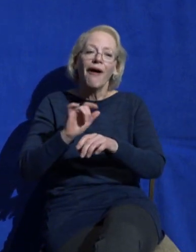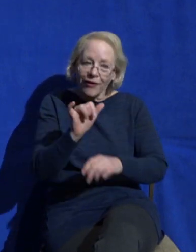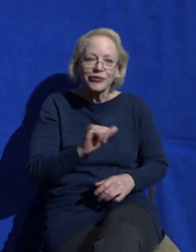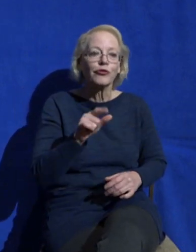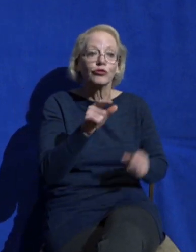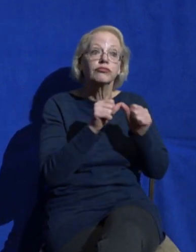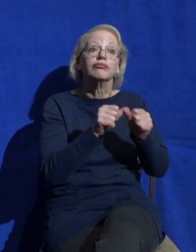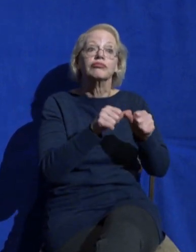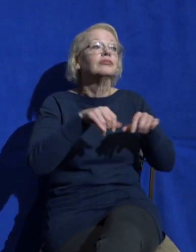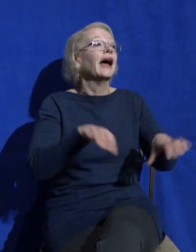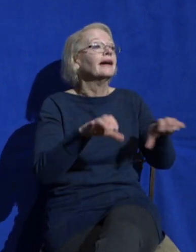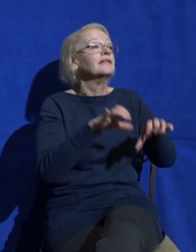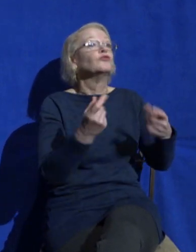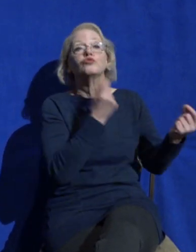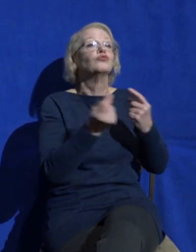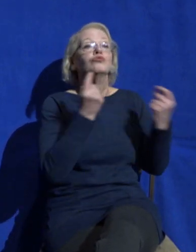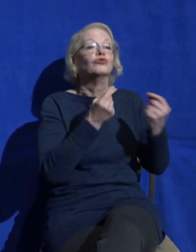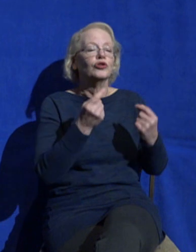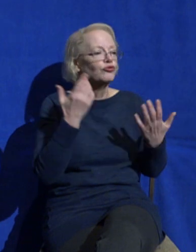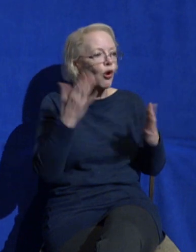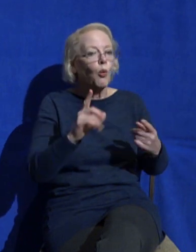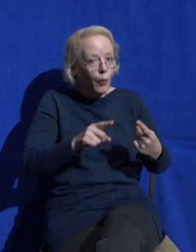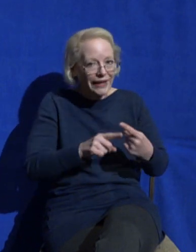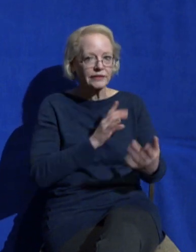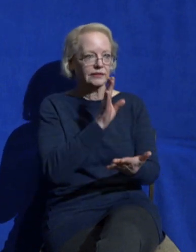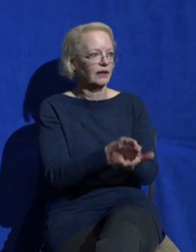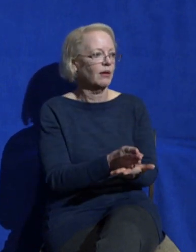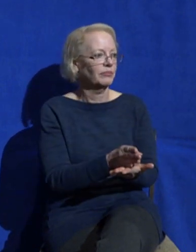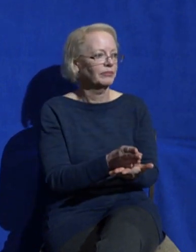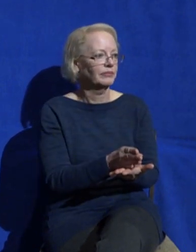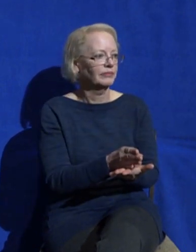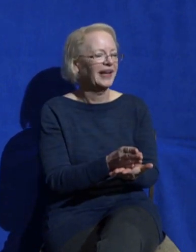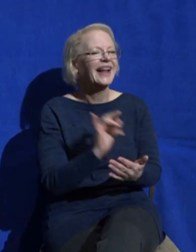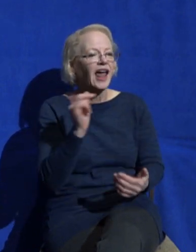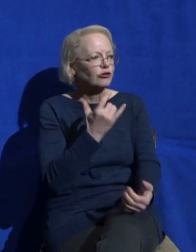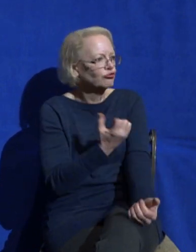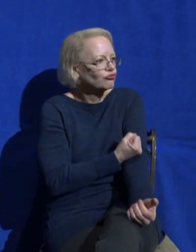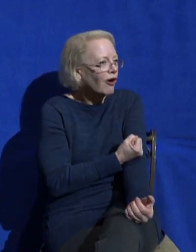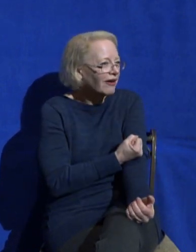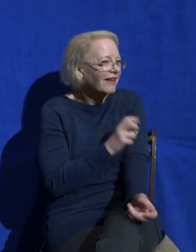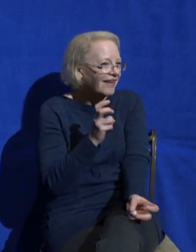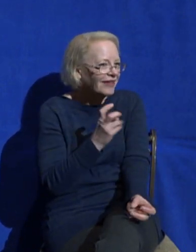don't know when to stop. He says your drugs of choice are accomplishment and accumulation.